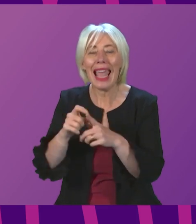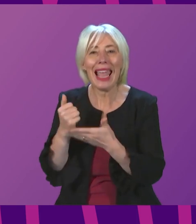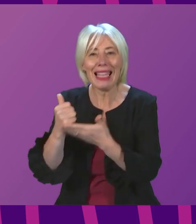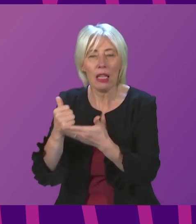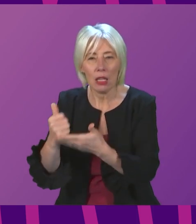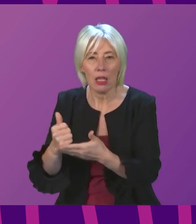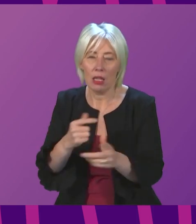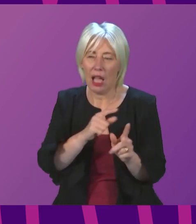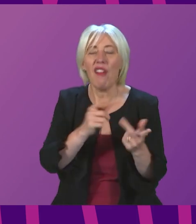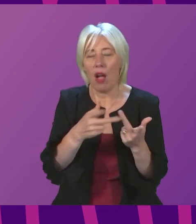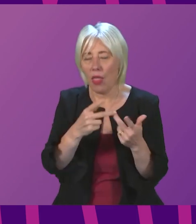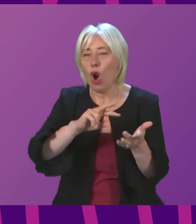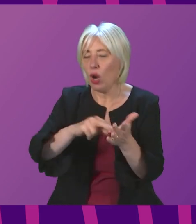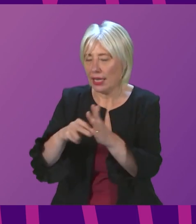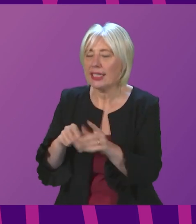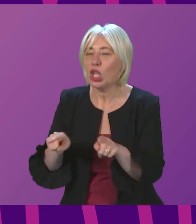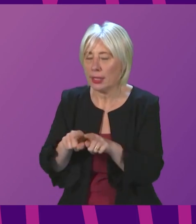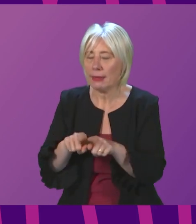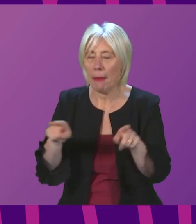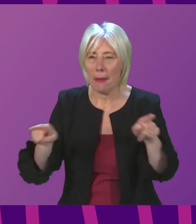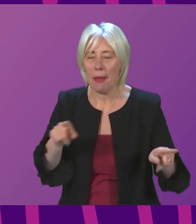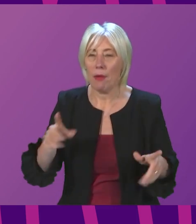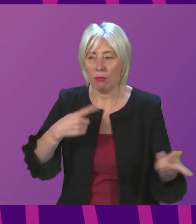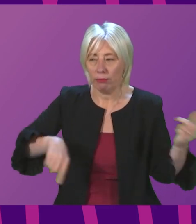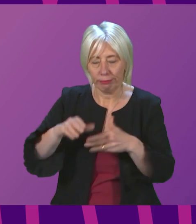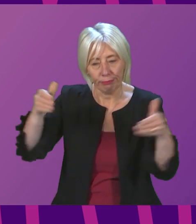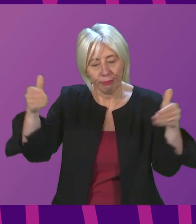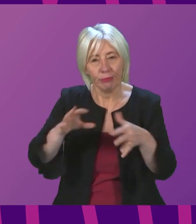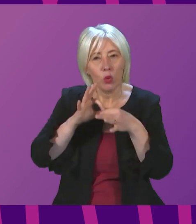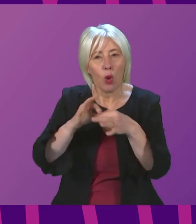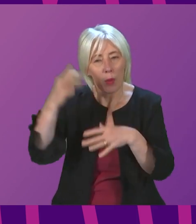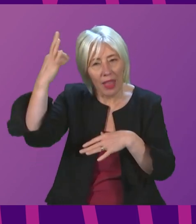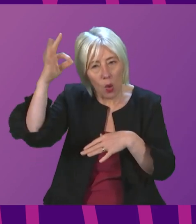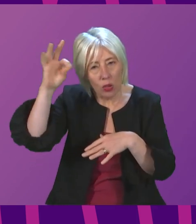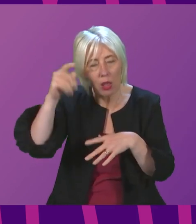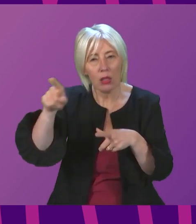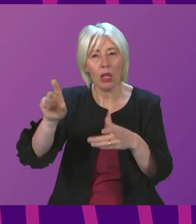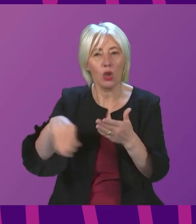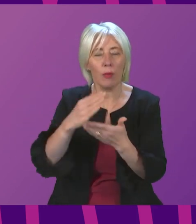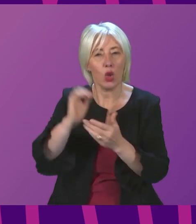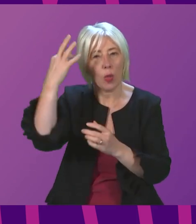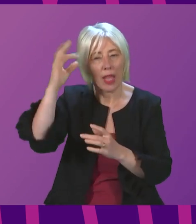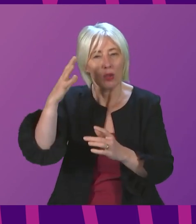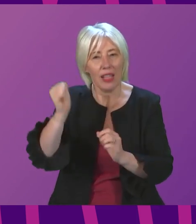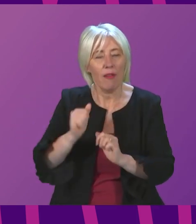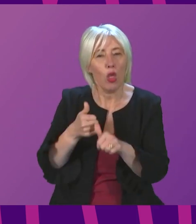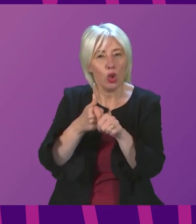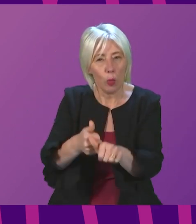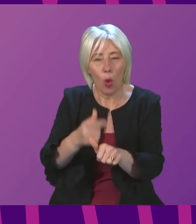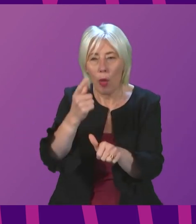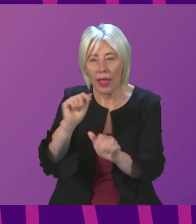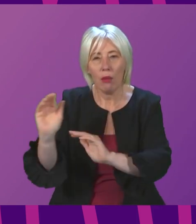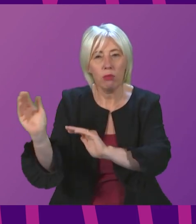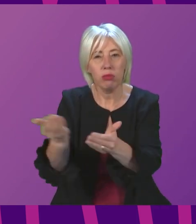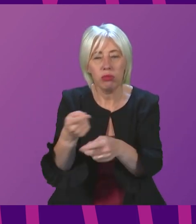that do fantastic work there. Our focus, working with local authorities, is to ensure that they have the support they need to provide those services to